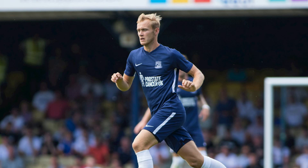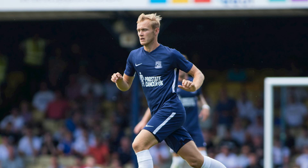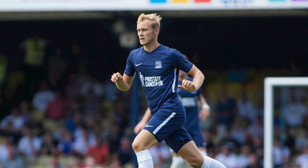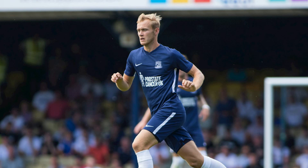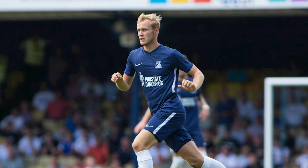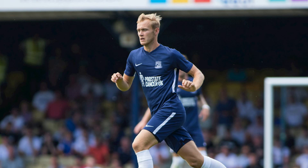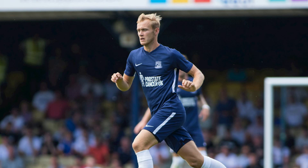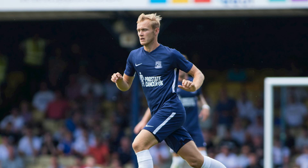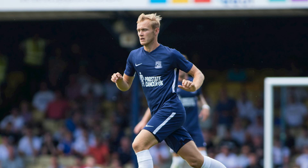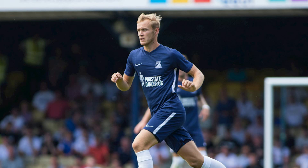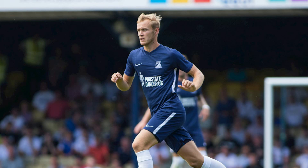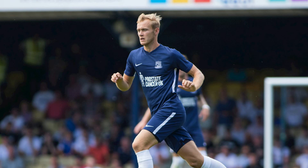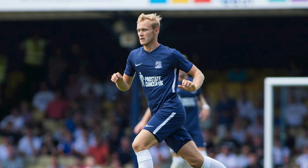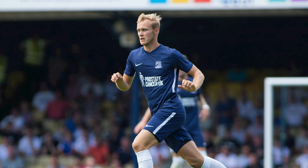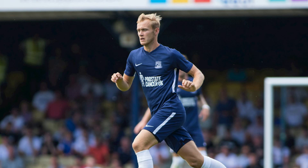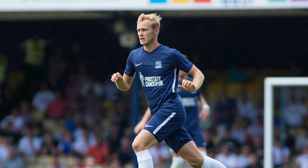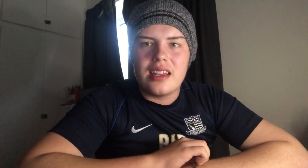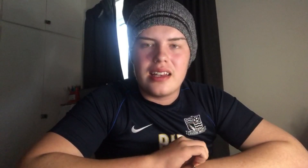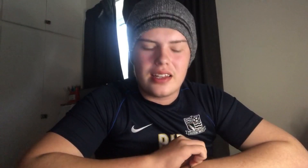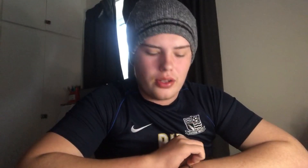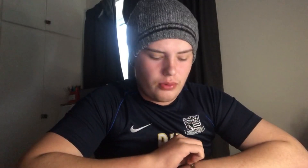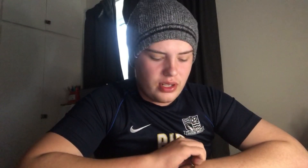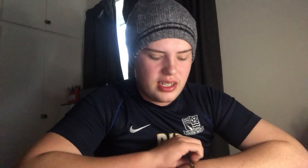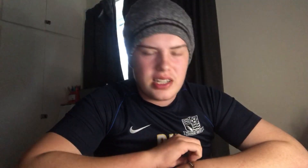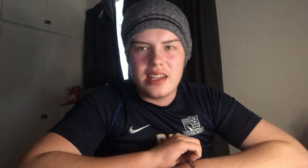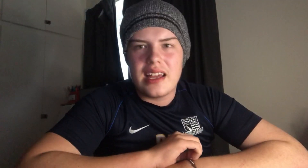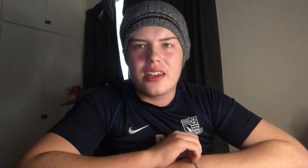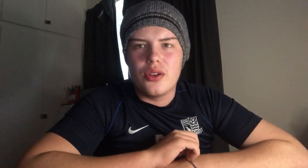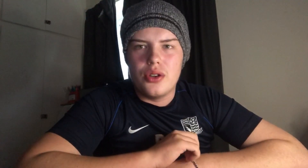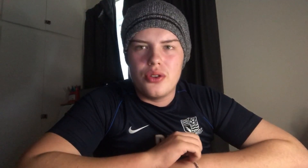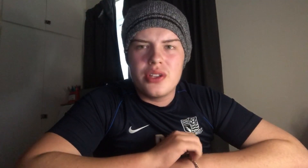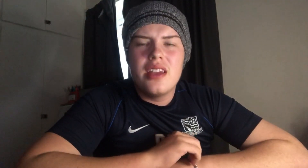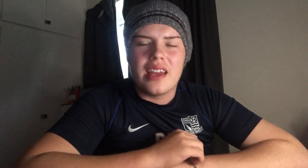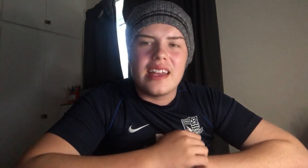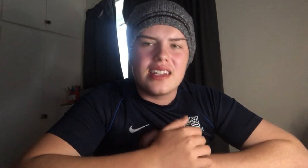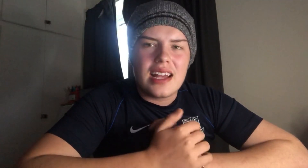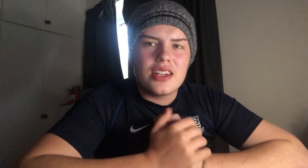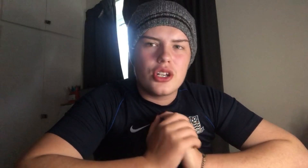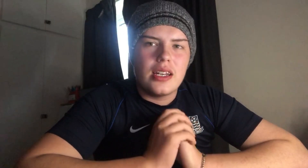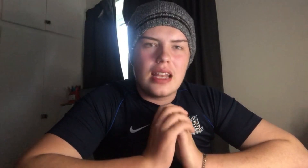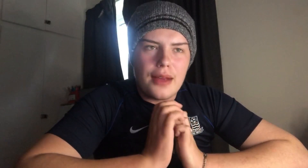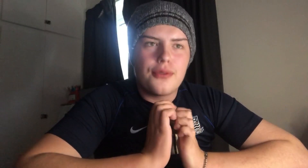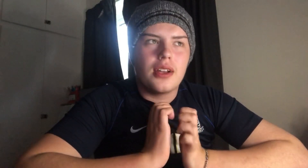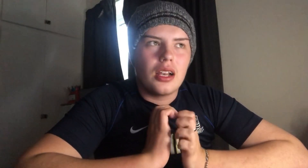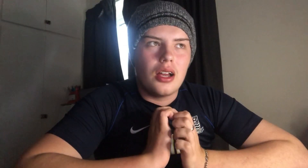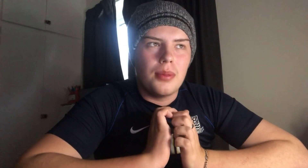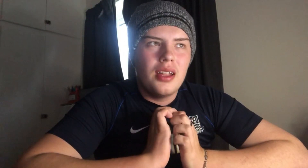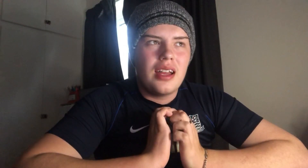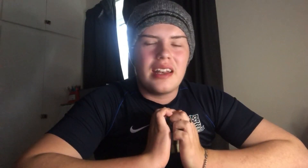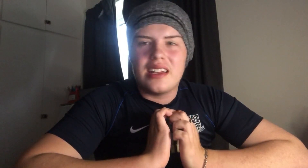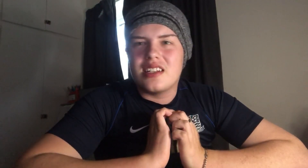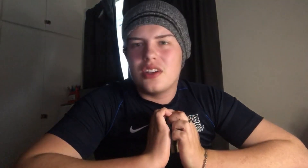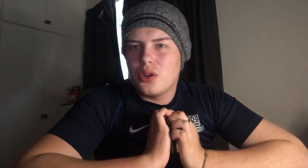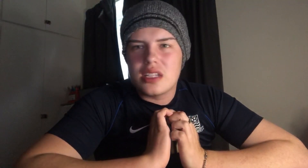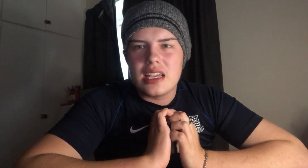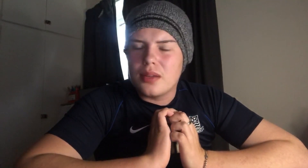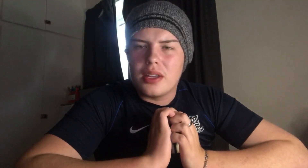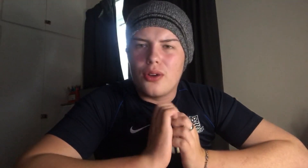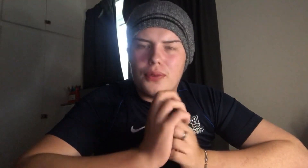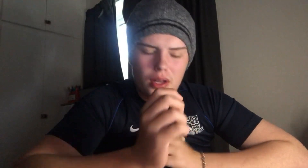Earlier this week, he did say in the Echo, or he did say in the Echo News, that he has actually left the club, and that he did not take up the offer